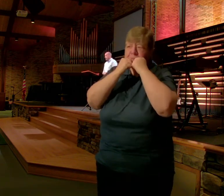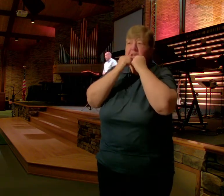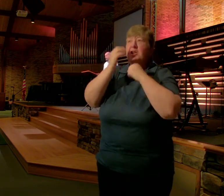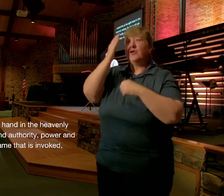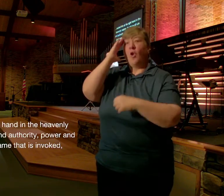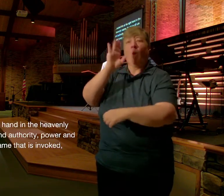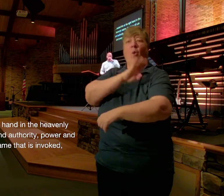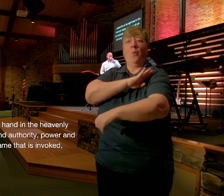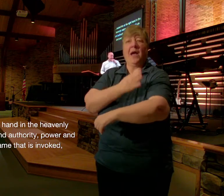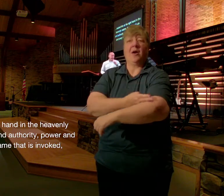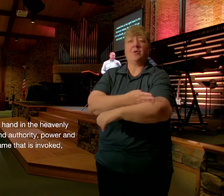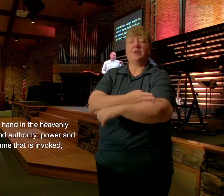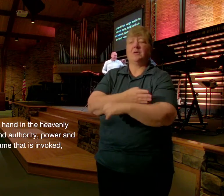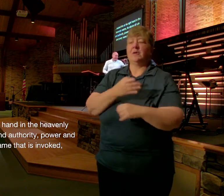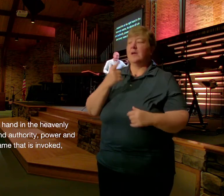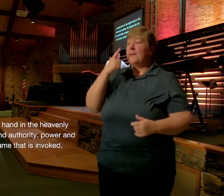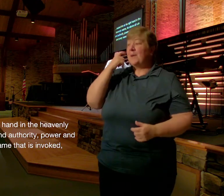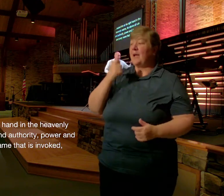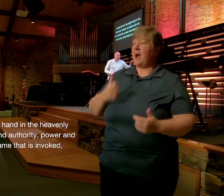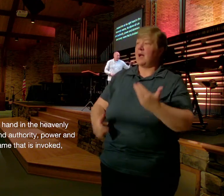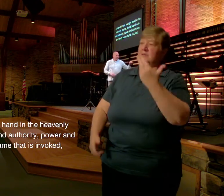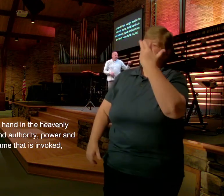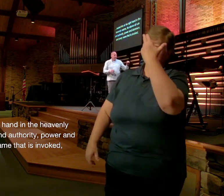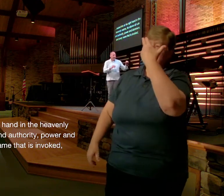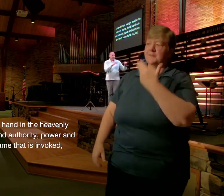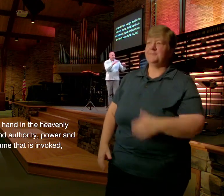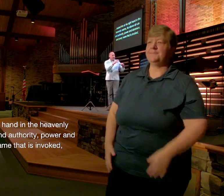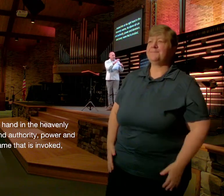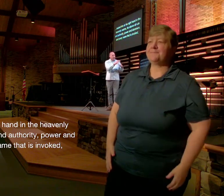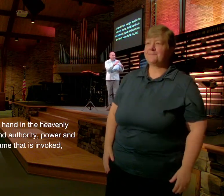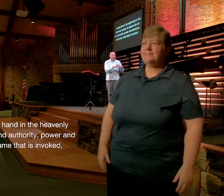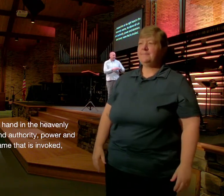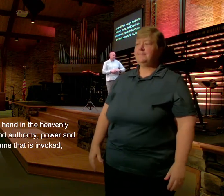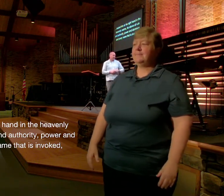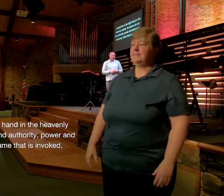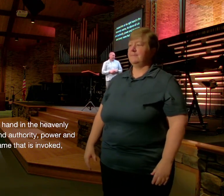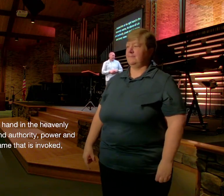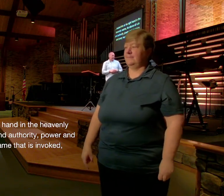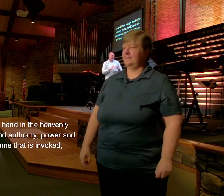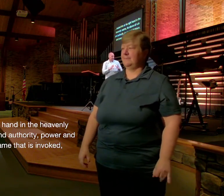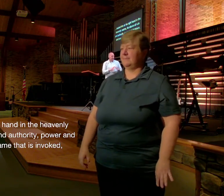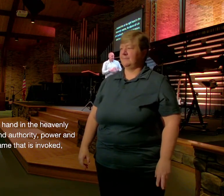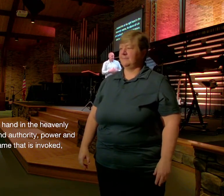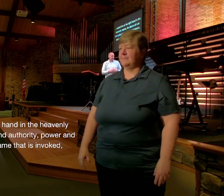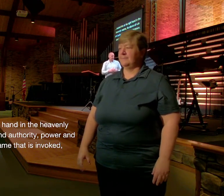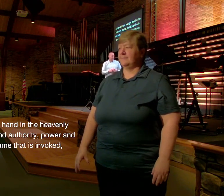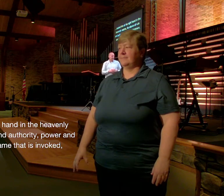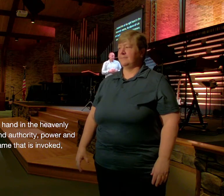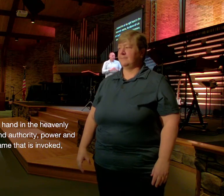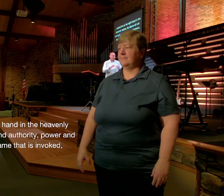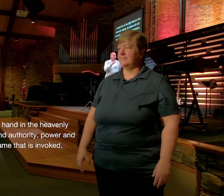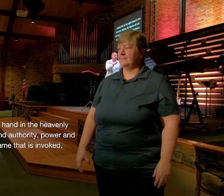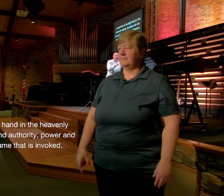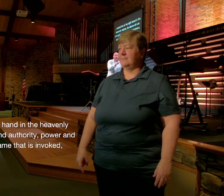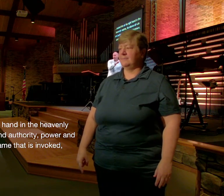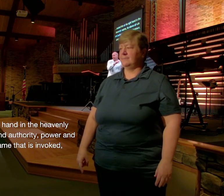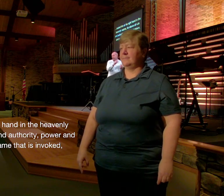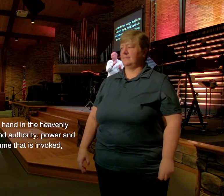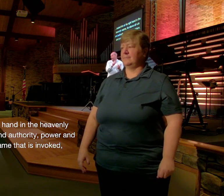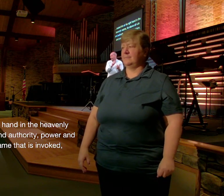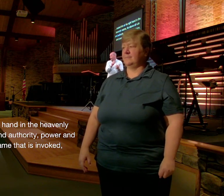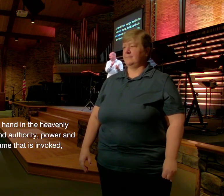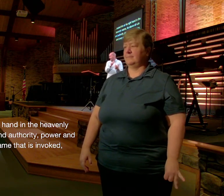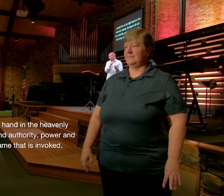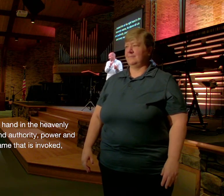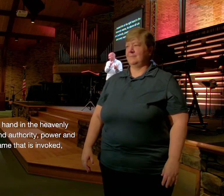He Says This Because God Has Seated Jesus At His Right Hand In The Heavenly Realms Far Above